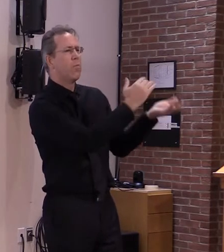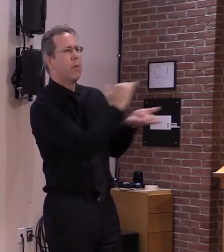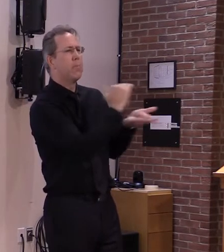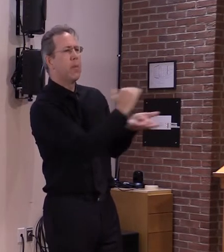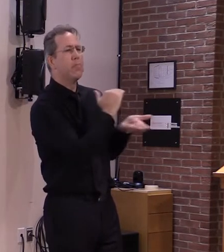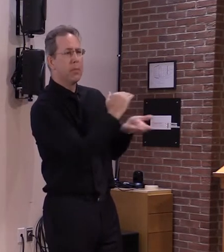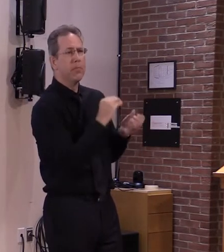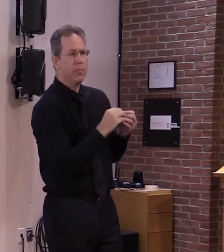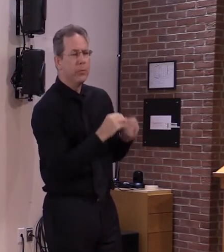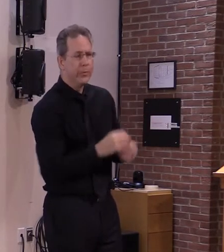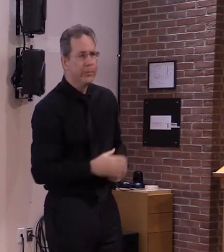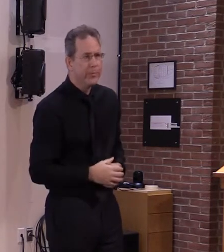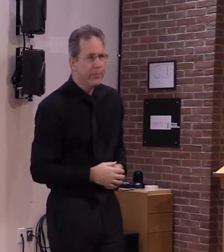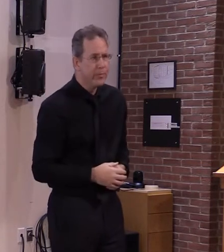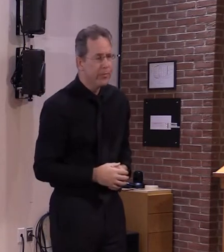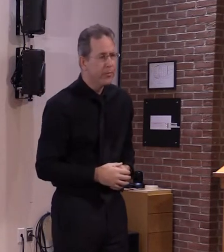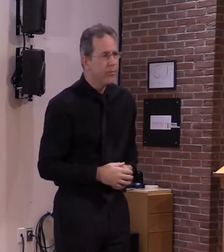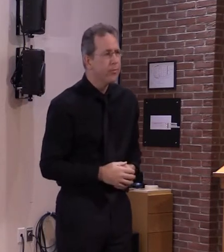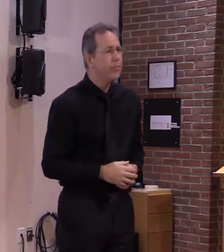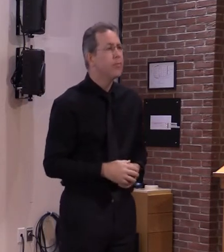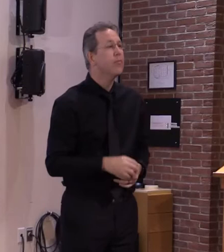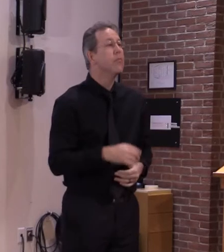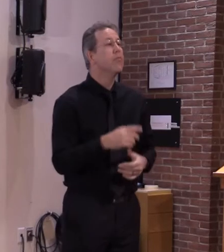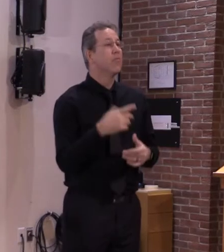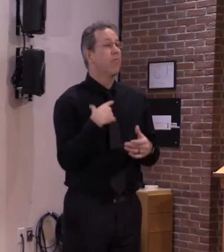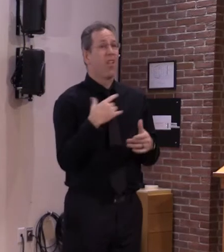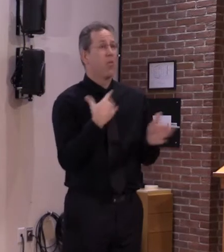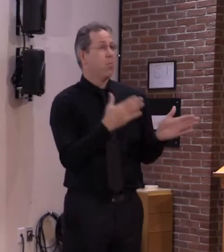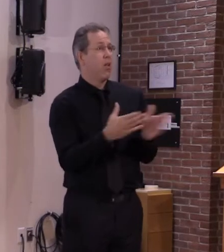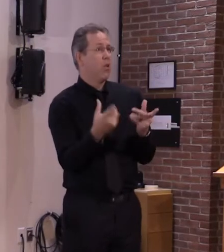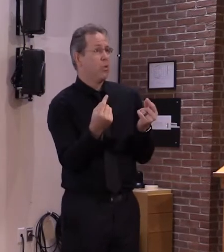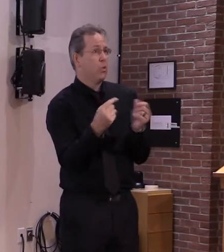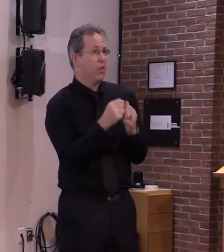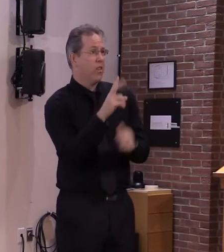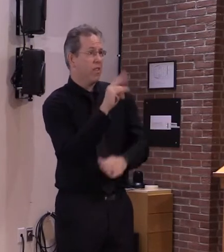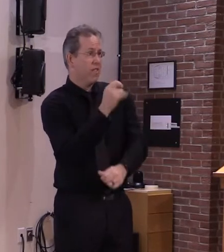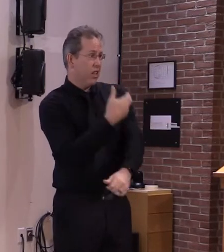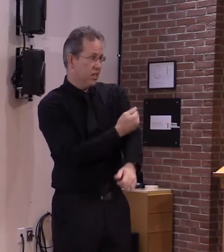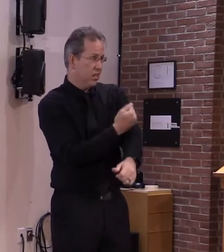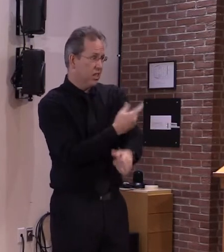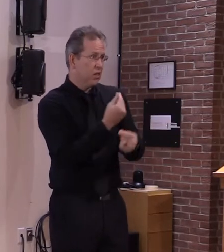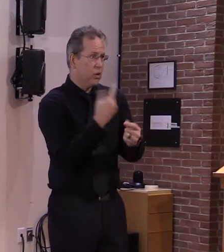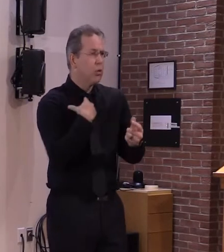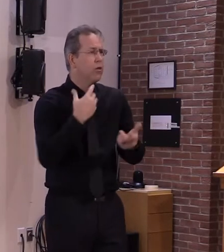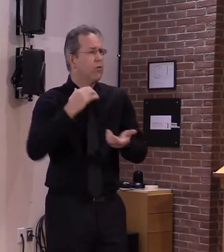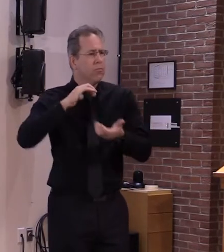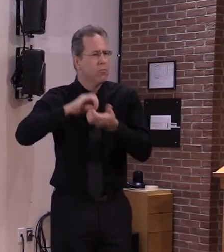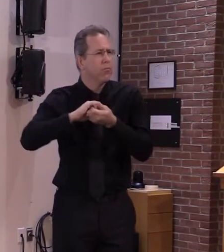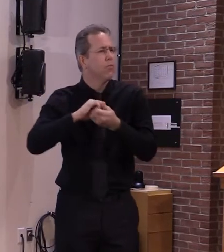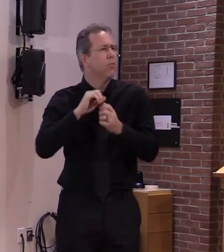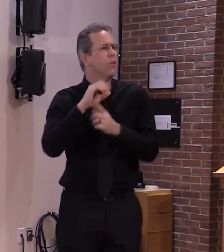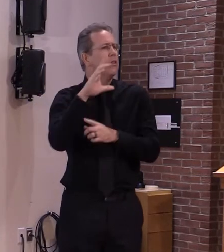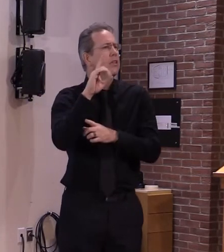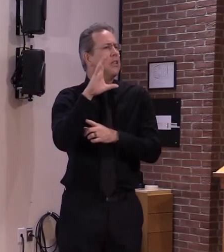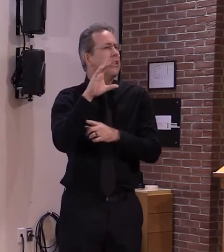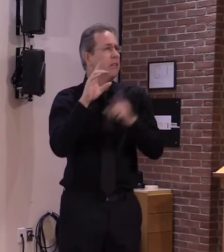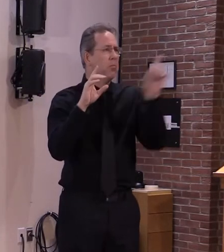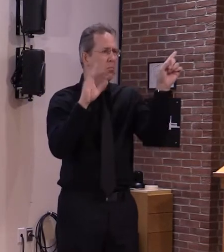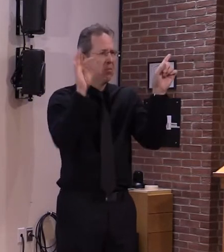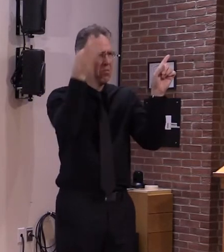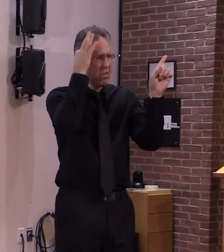plan and in consultation with the CDC the first phase will be given to priority